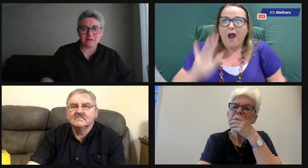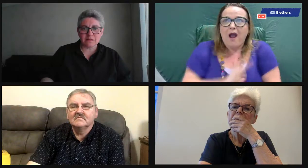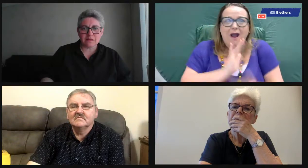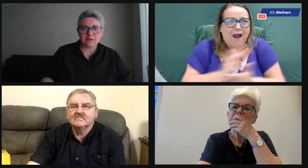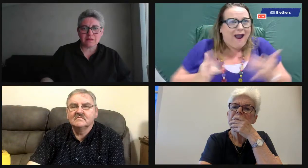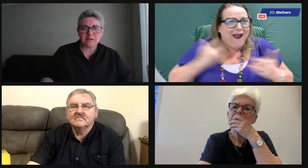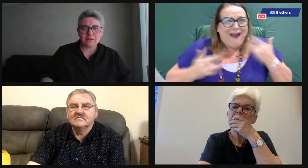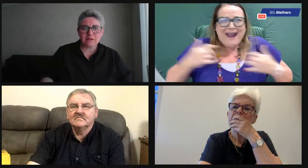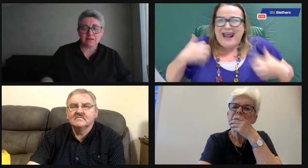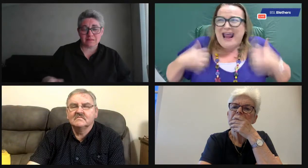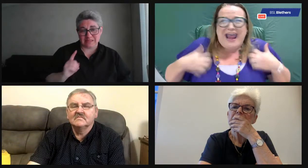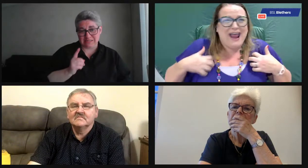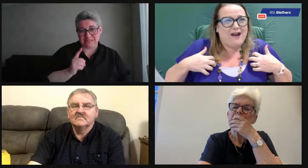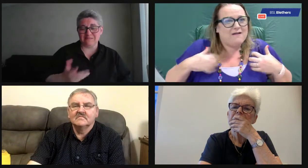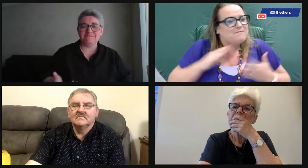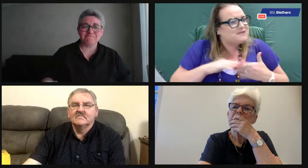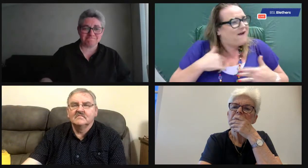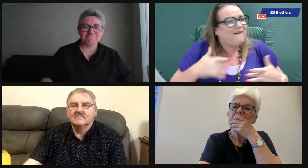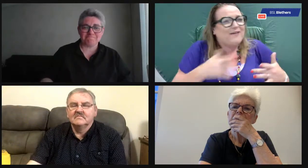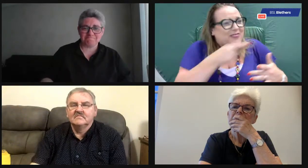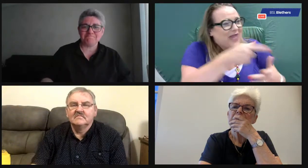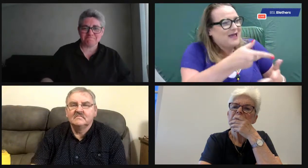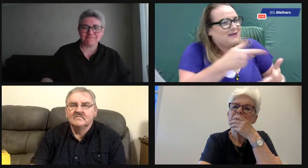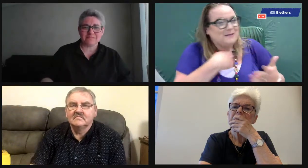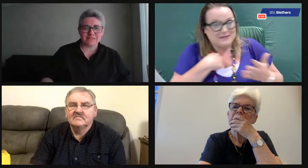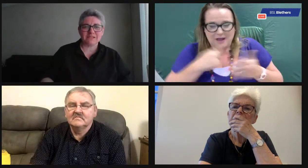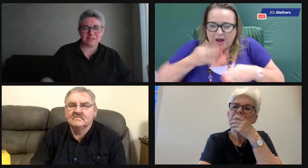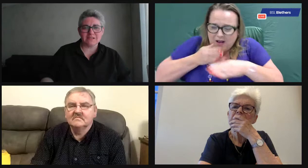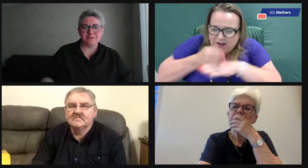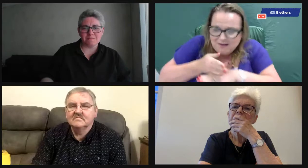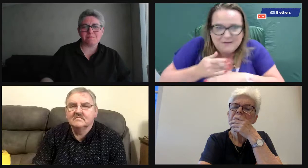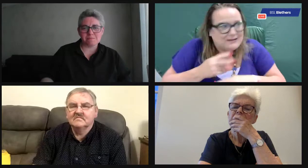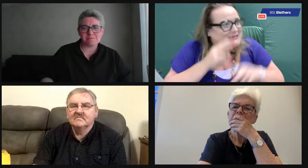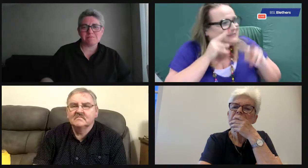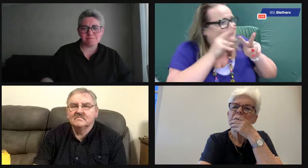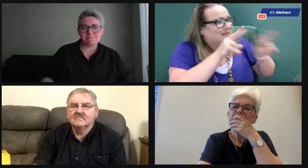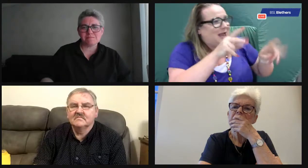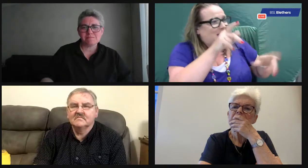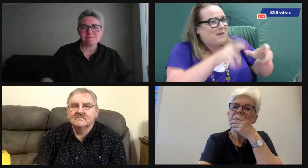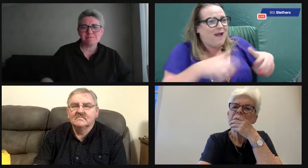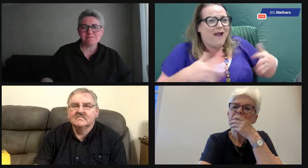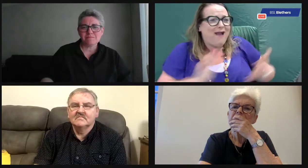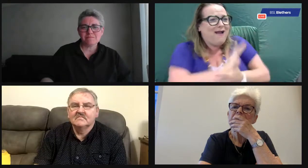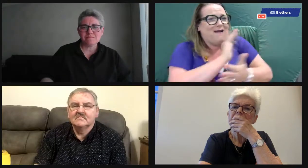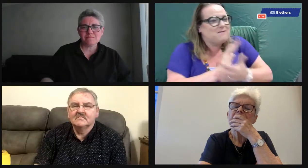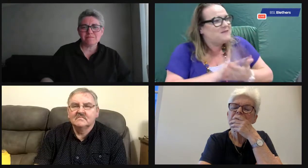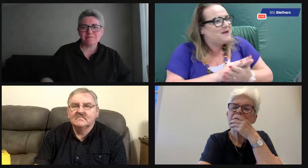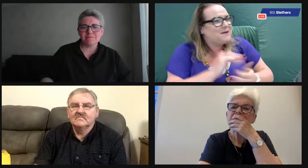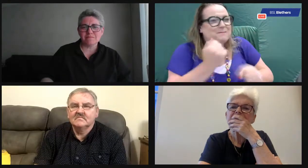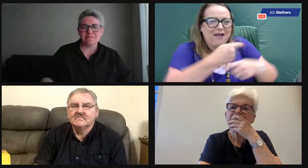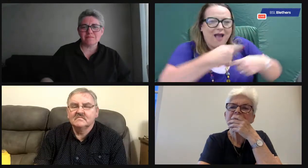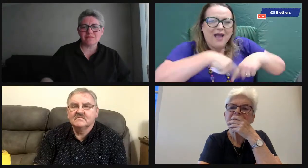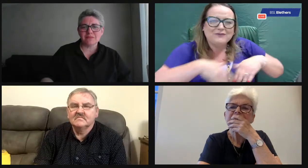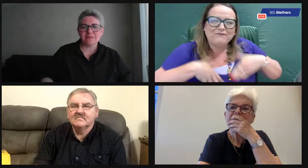there'd be lots of people from the Deaf community would be so excited. And we'd worked so hard. And to watch them enjoying